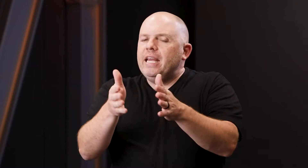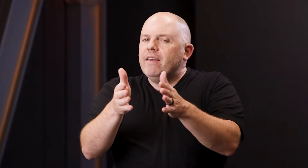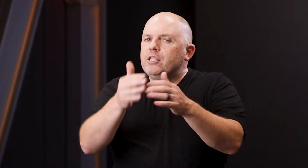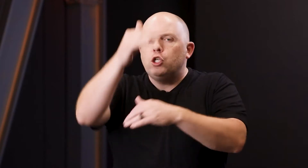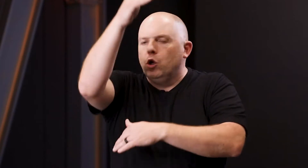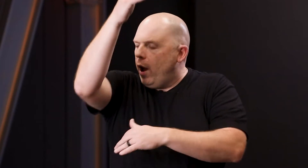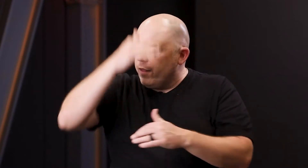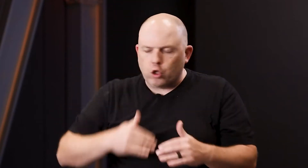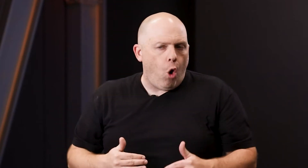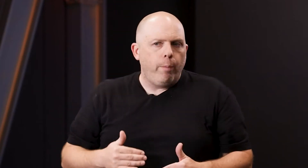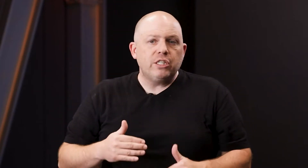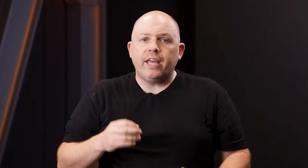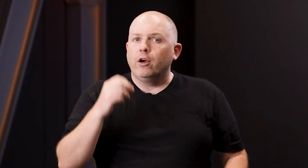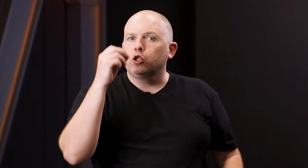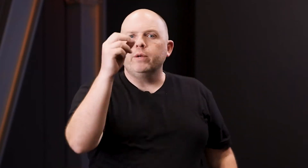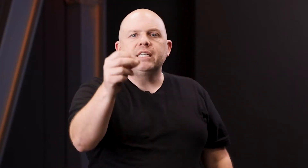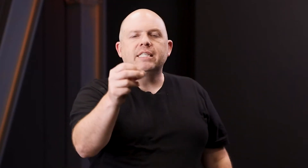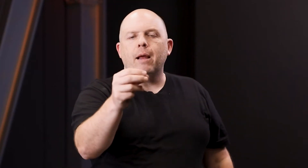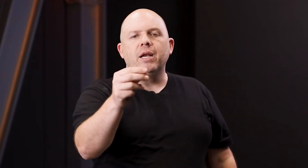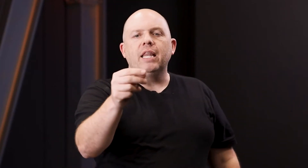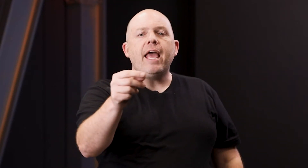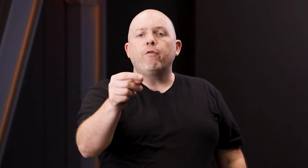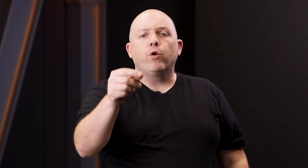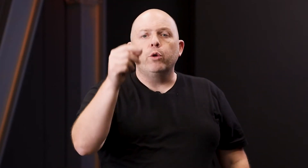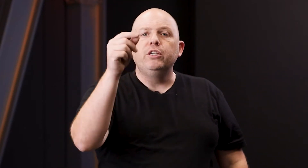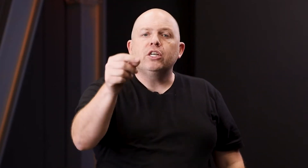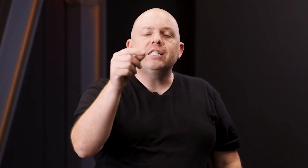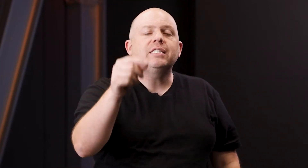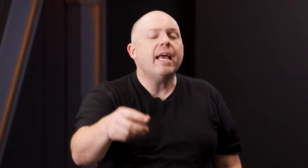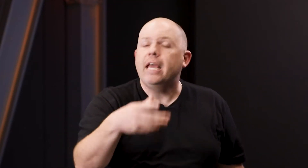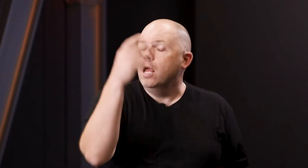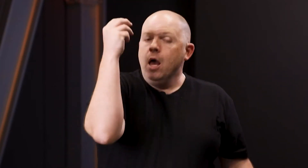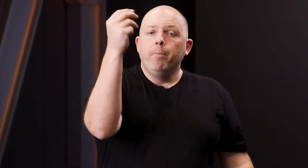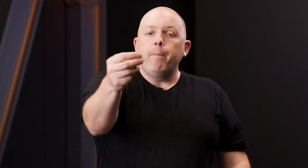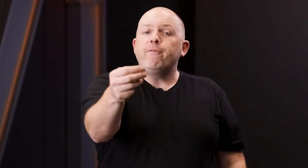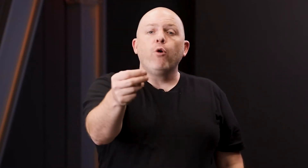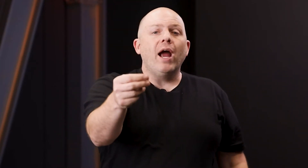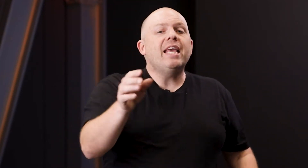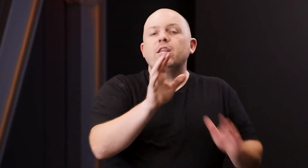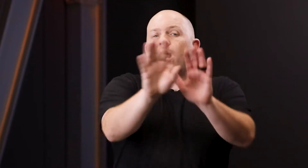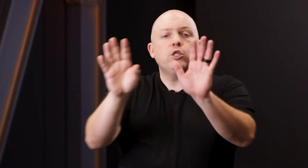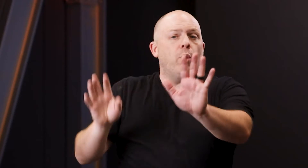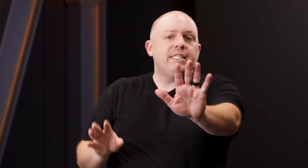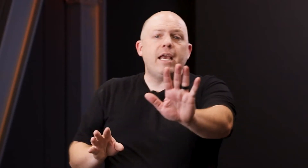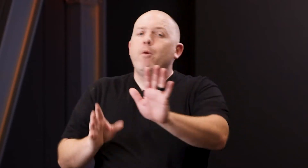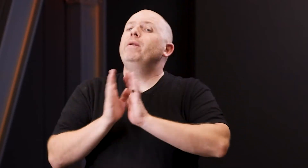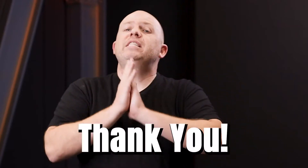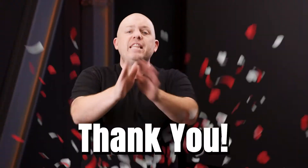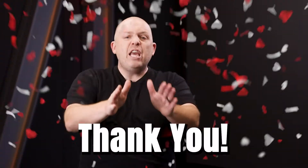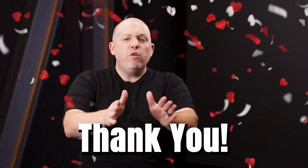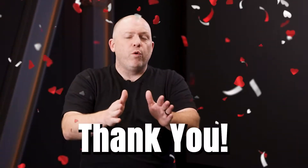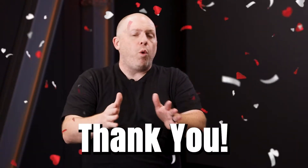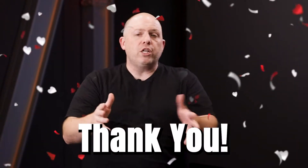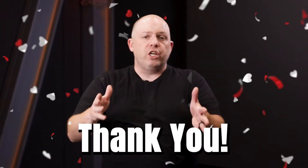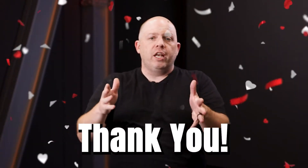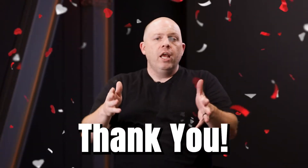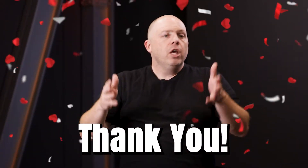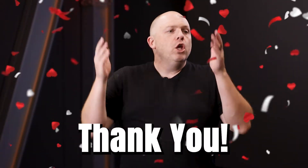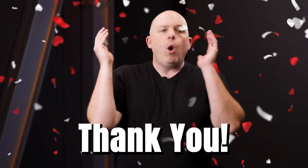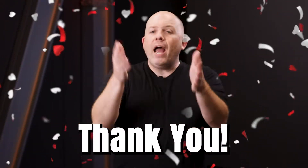to give it to you. And there's a whole bunch of characteristics that I'm going to lay out for you in just a second. But before I get there, I just want to take a moment and say, thank you for watching. You know, I